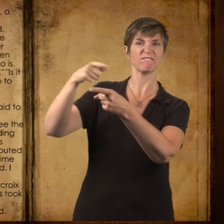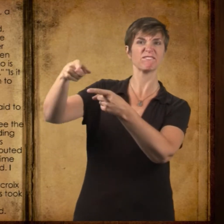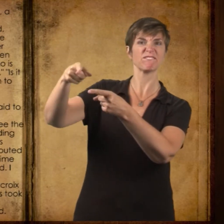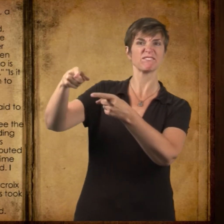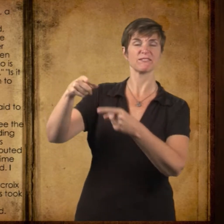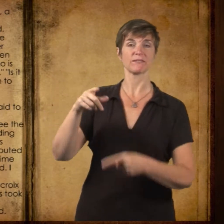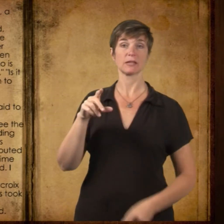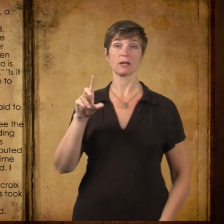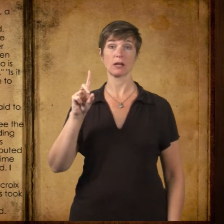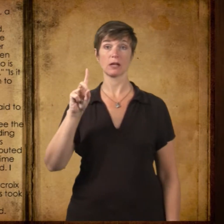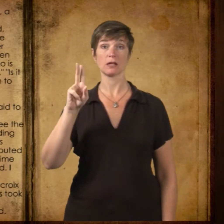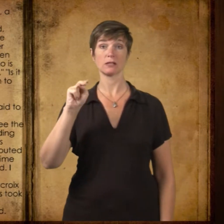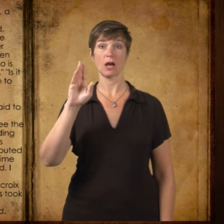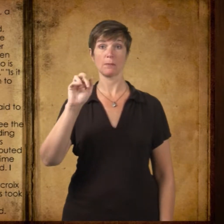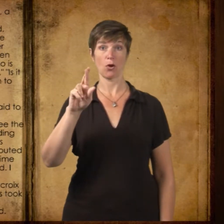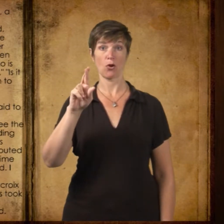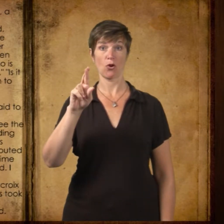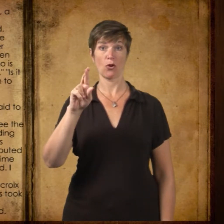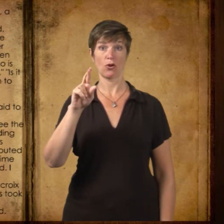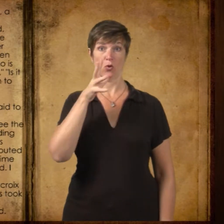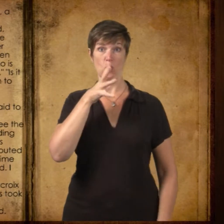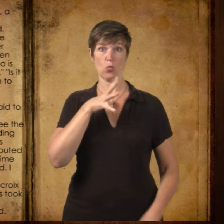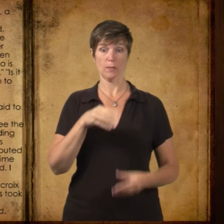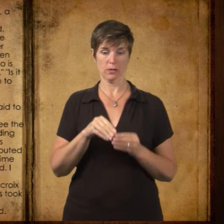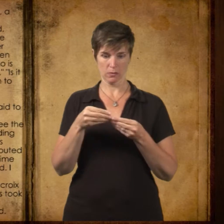Go tell your father, Mrs. Dunbar said to her older son.